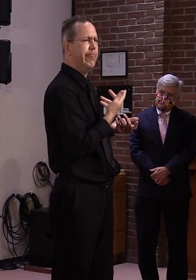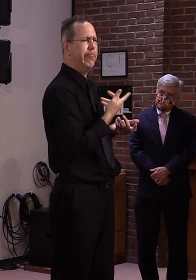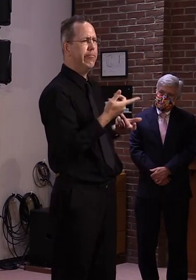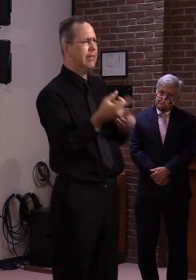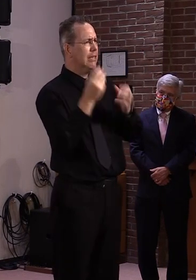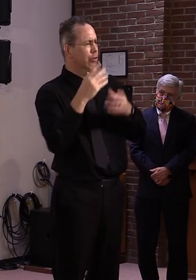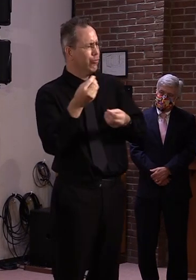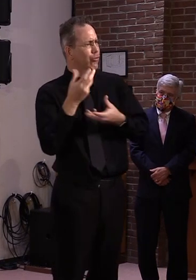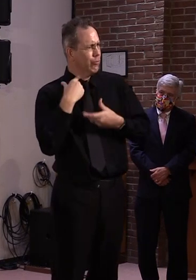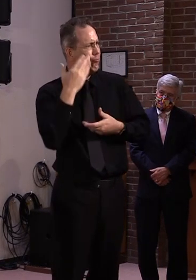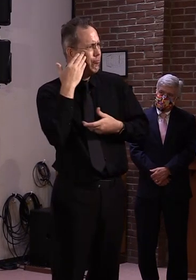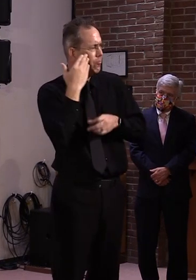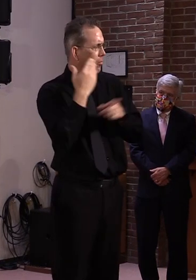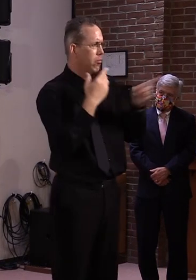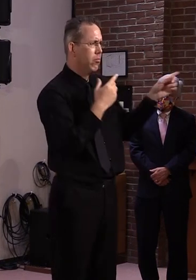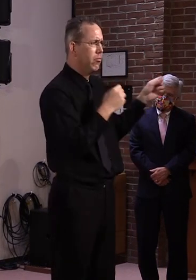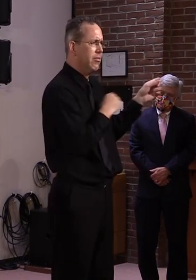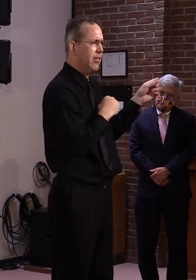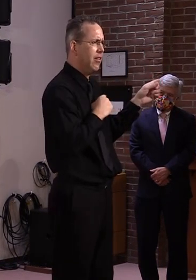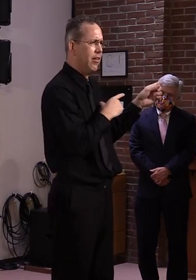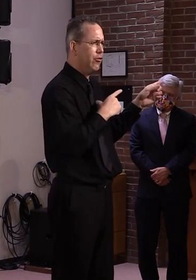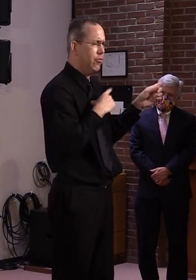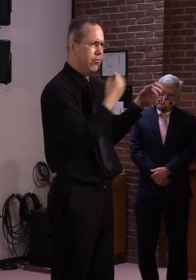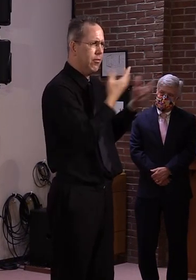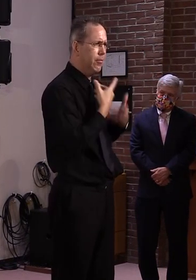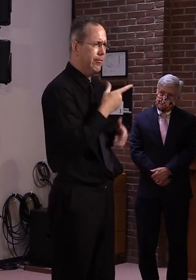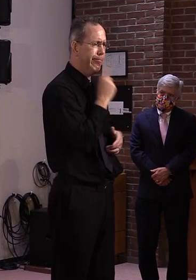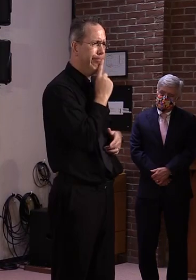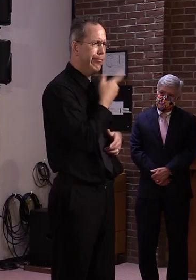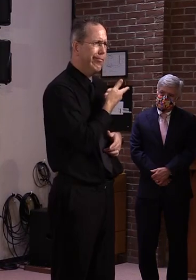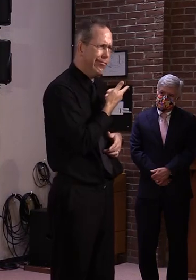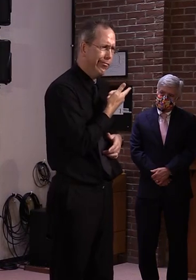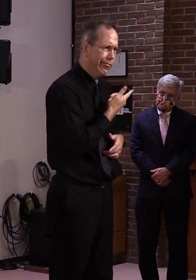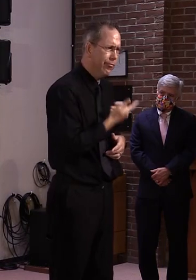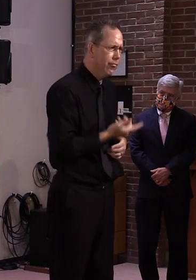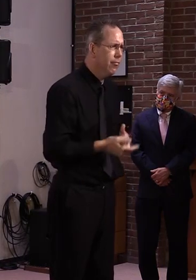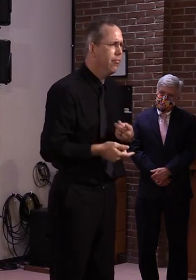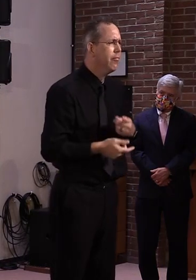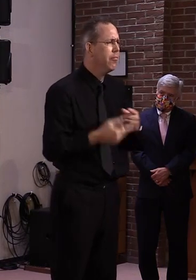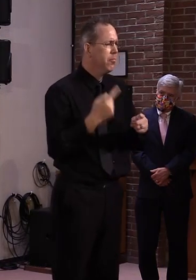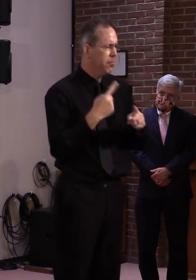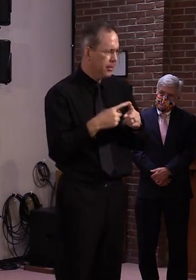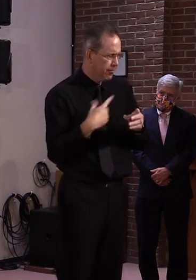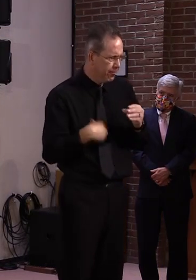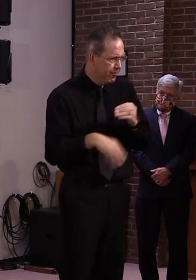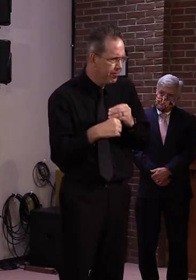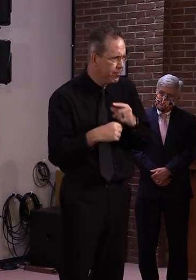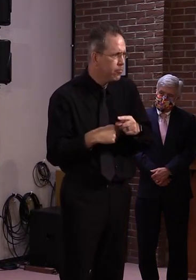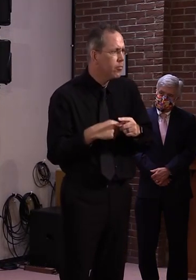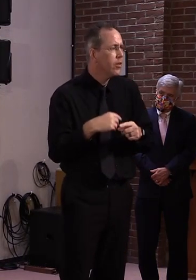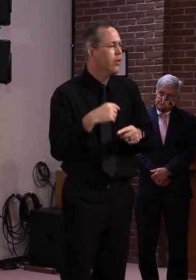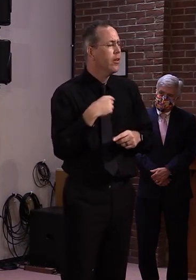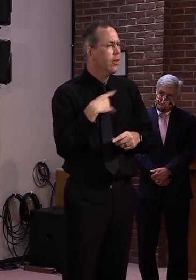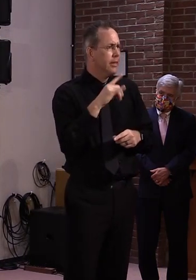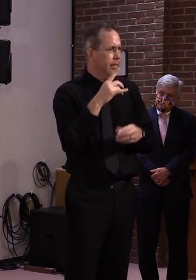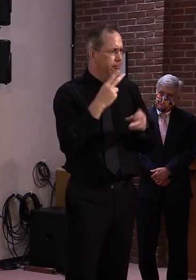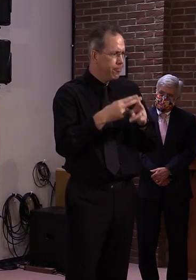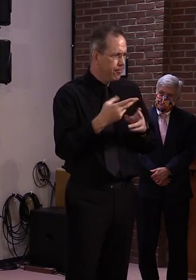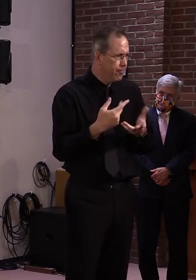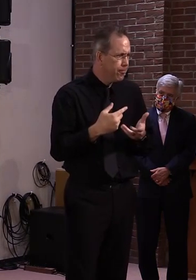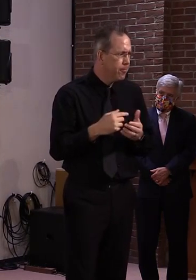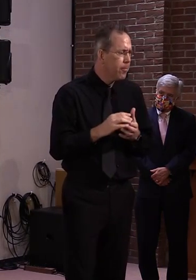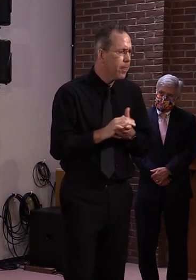I, I also would like to add John, um, in terms of, uh, special education. I think this just reinforces, uh, the need,